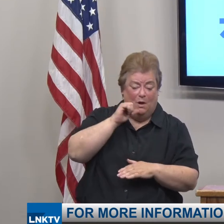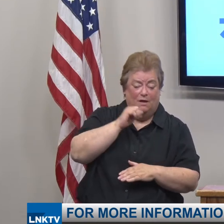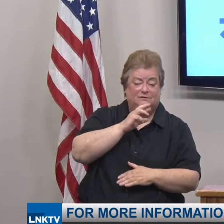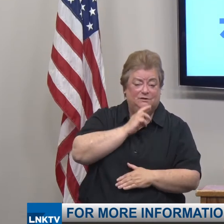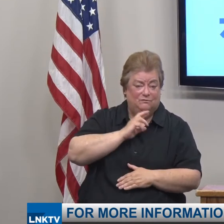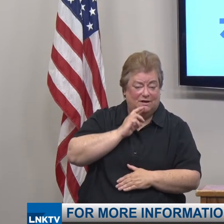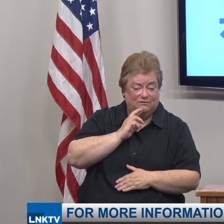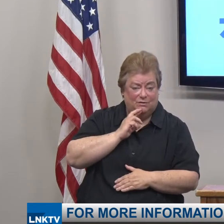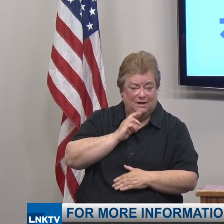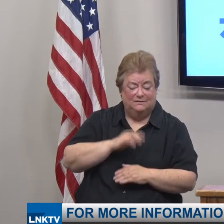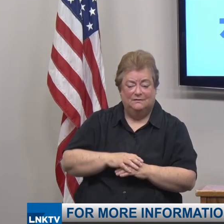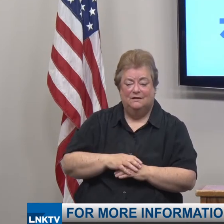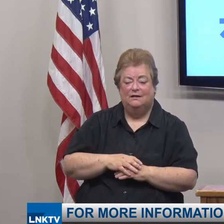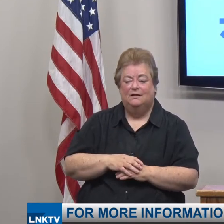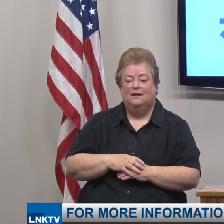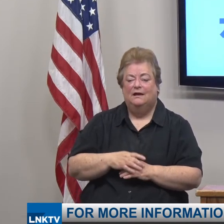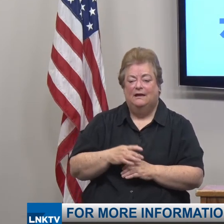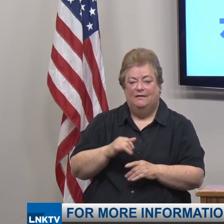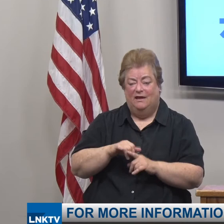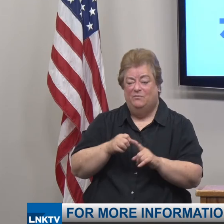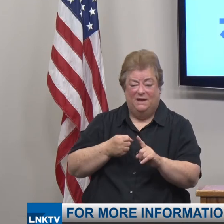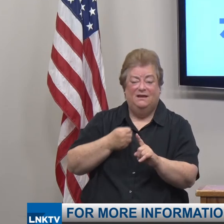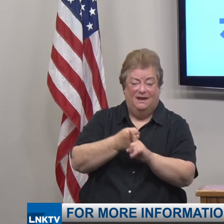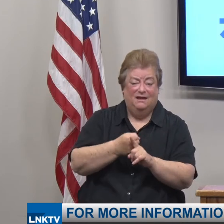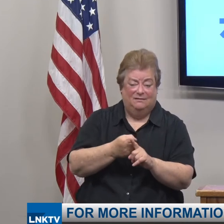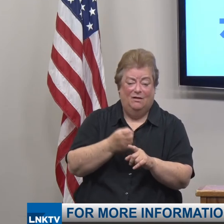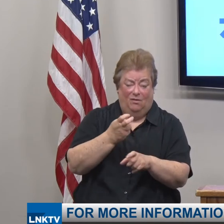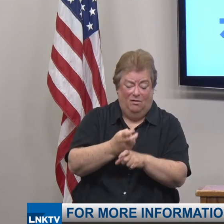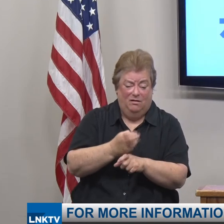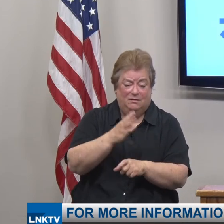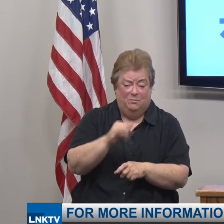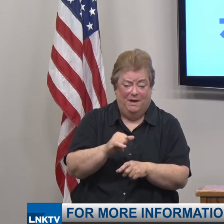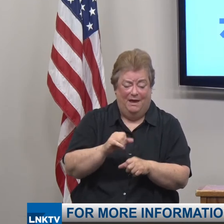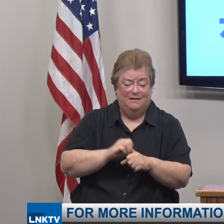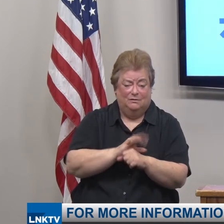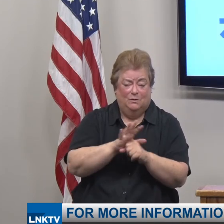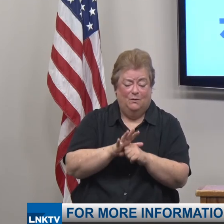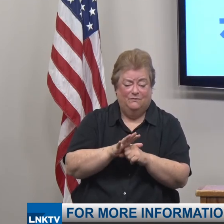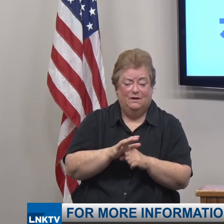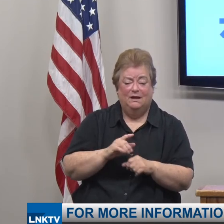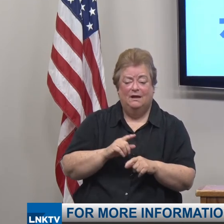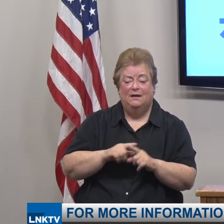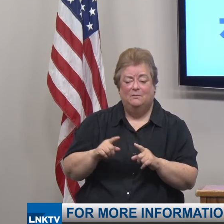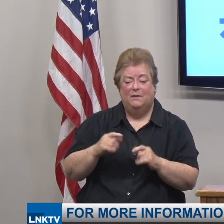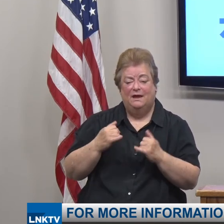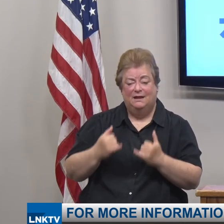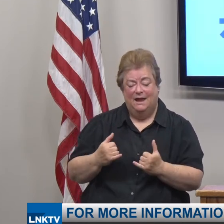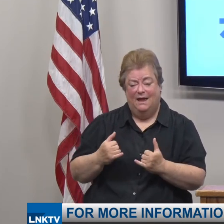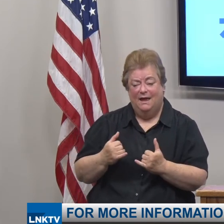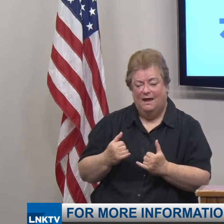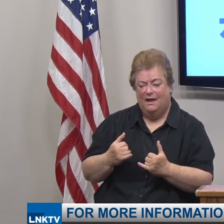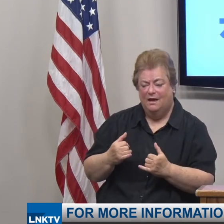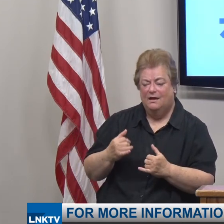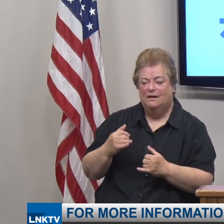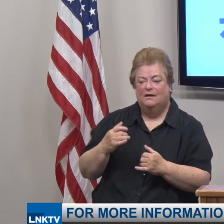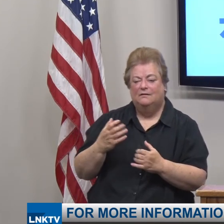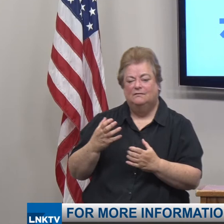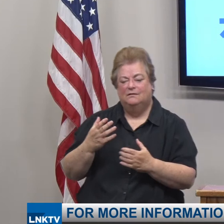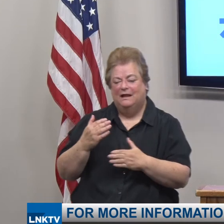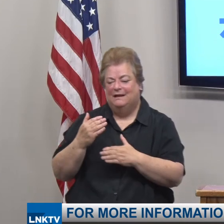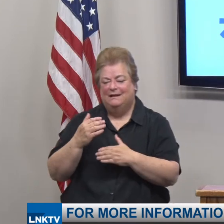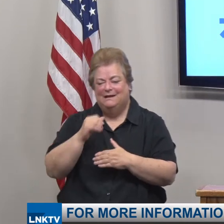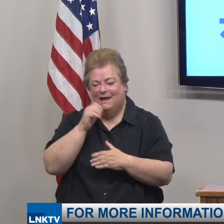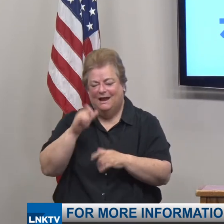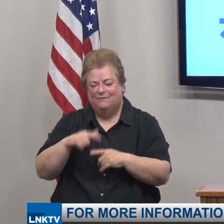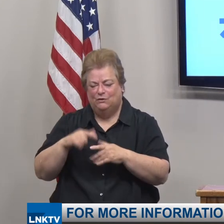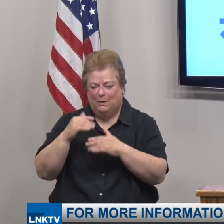been impacted disproportionately by the pandemic, but to not increase the density of patrons so that we